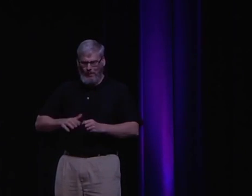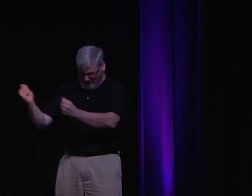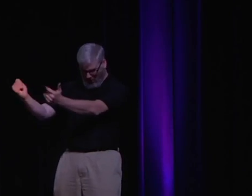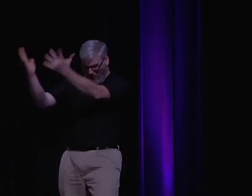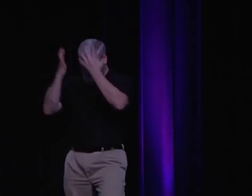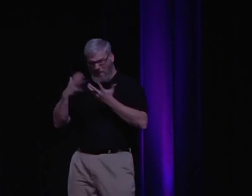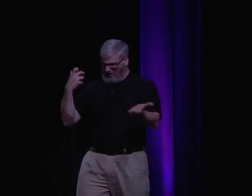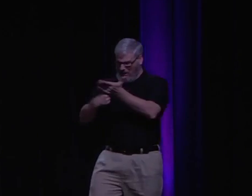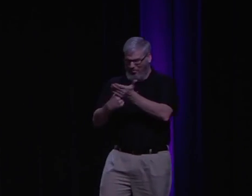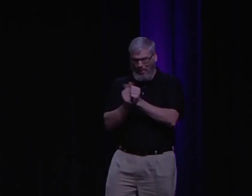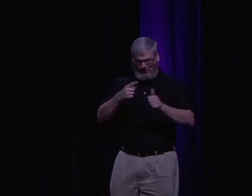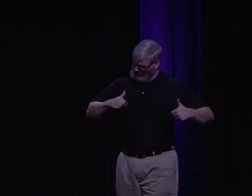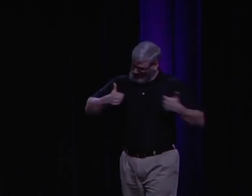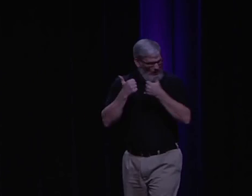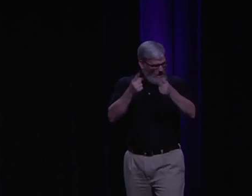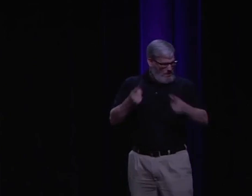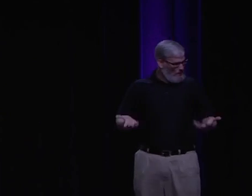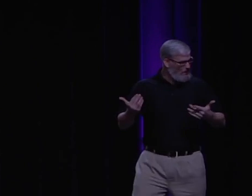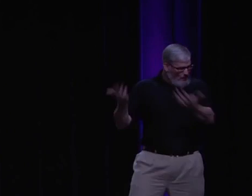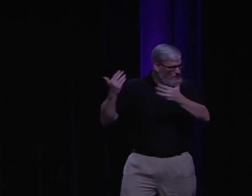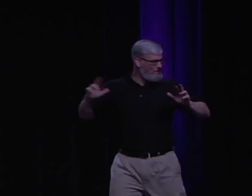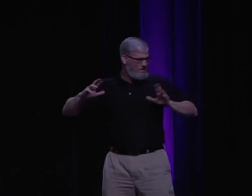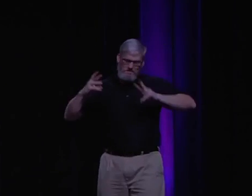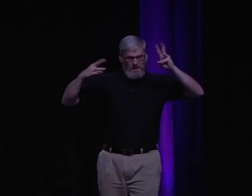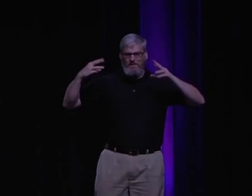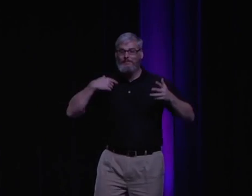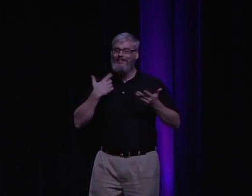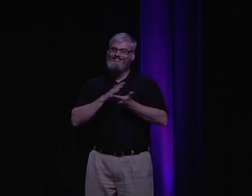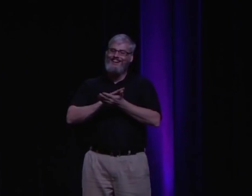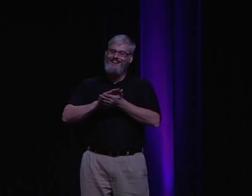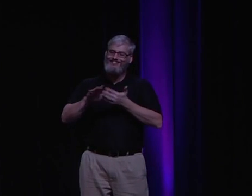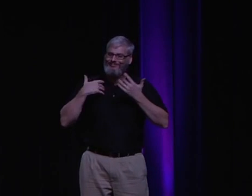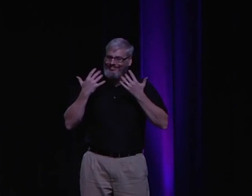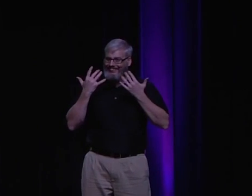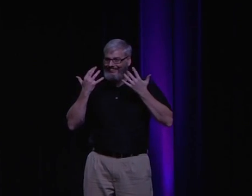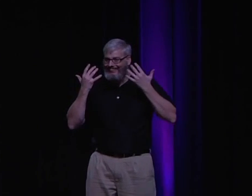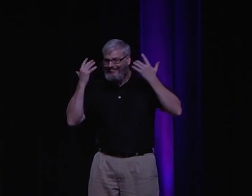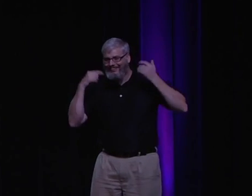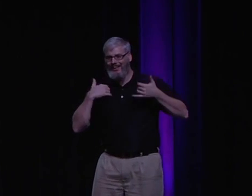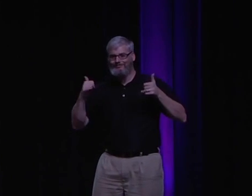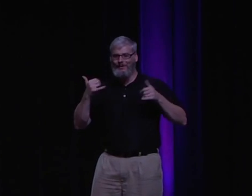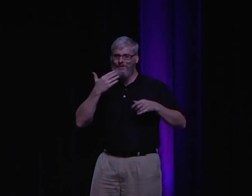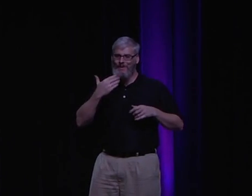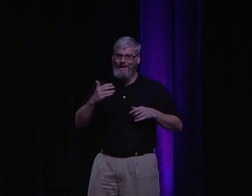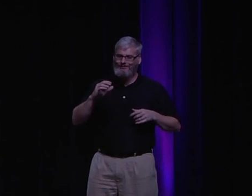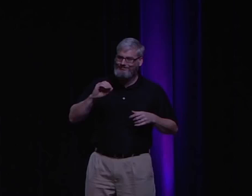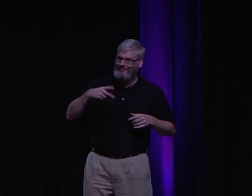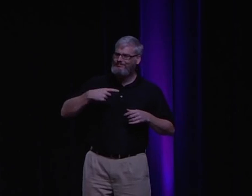So these are titles that kind of set Christians on fire, really upset them, and engage them in the discussion. And then when